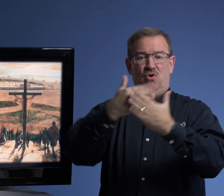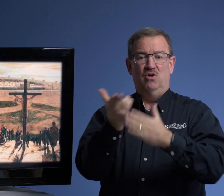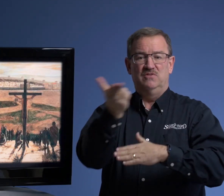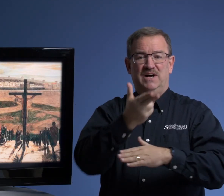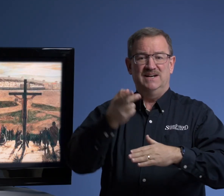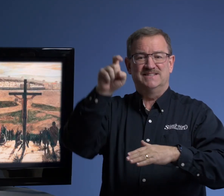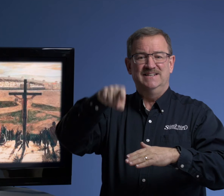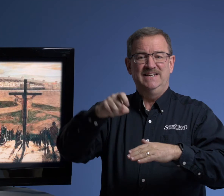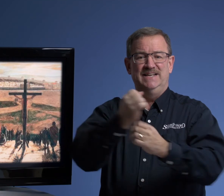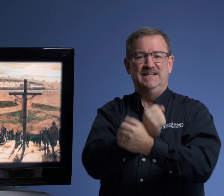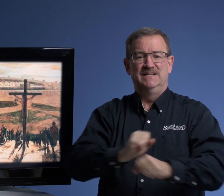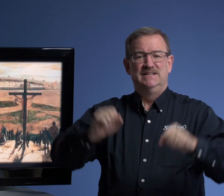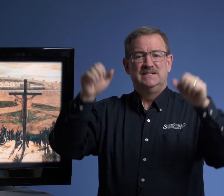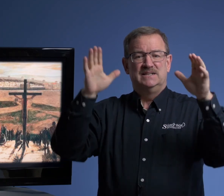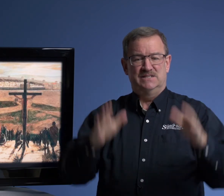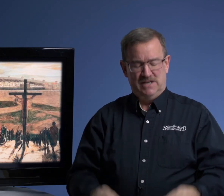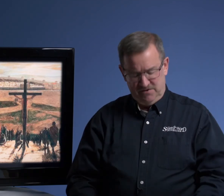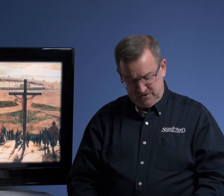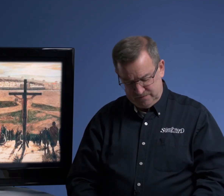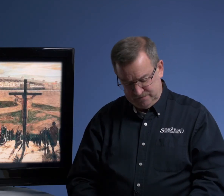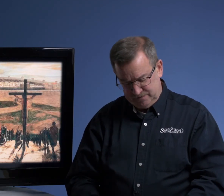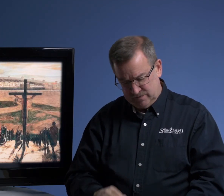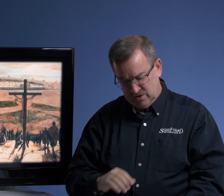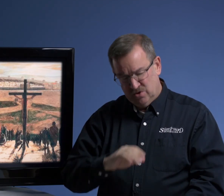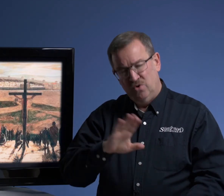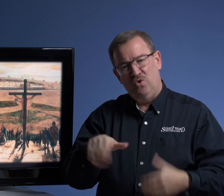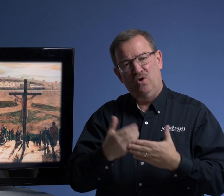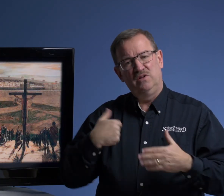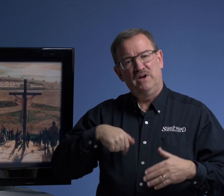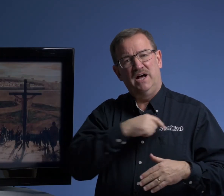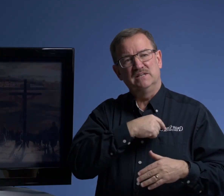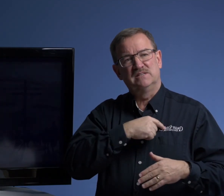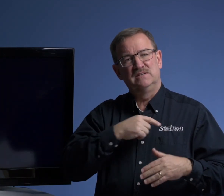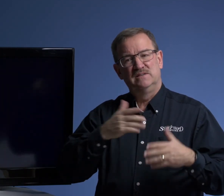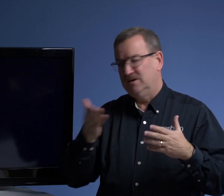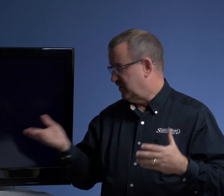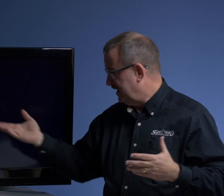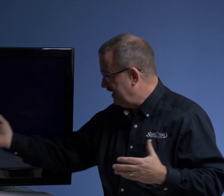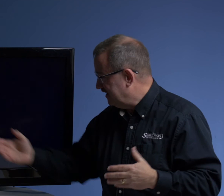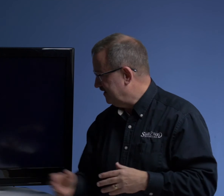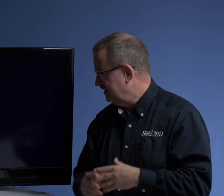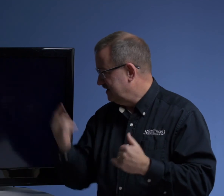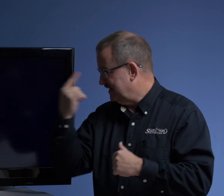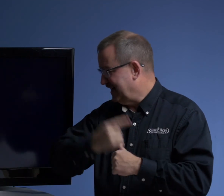all of us need a savior. All of us are here today